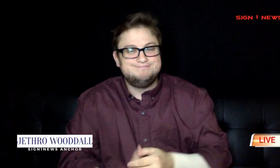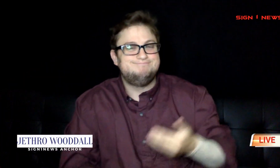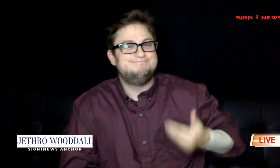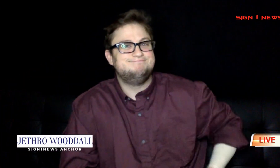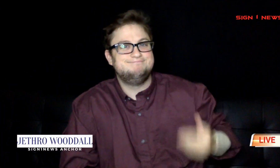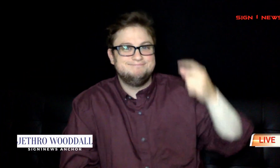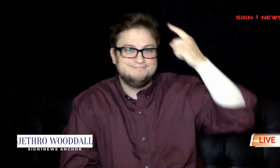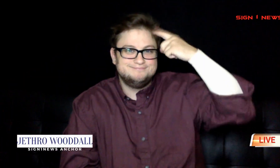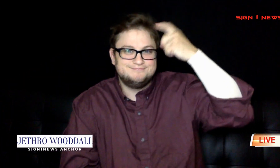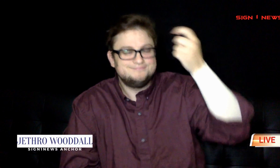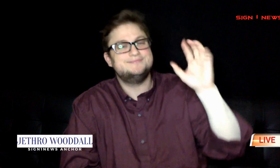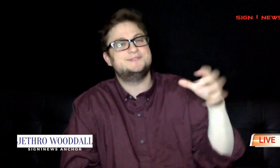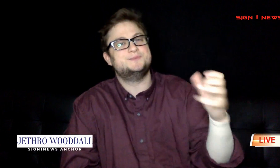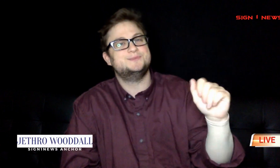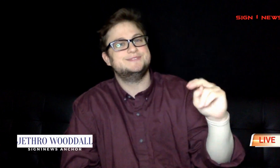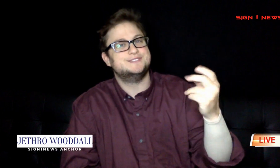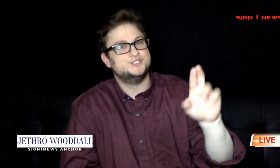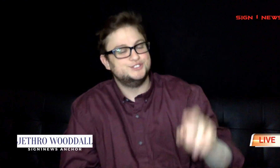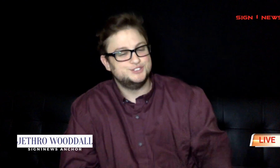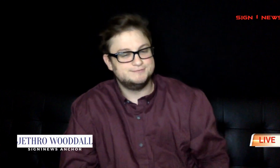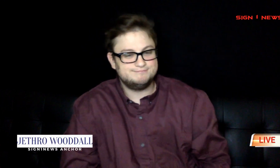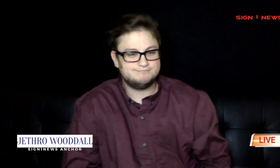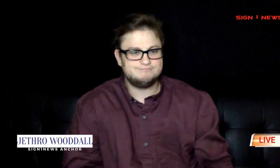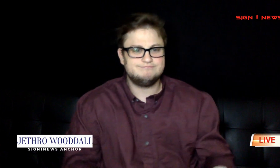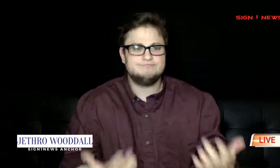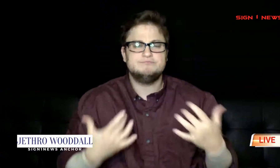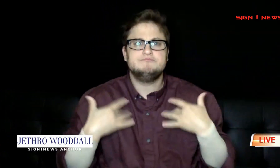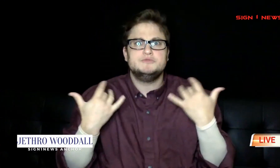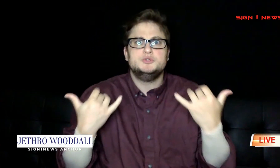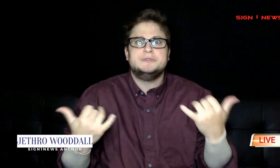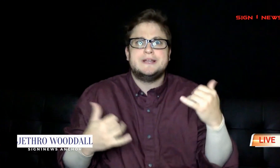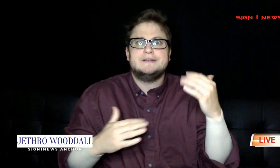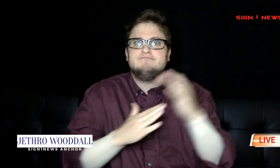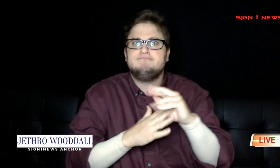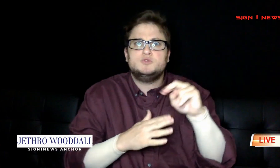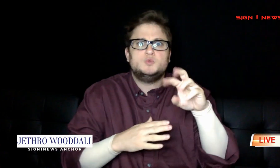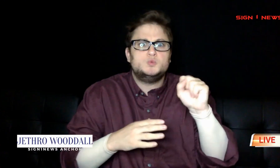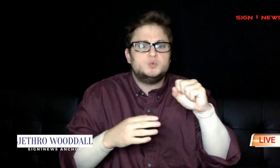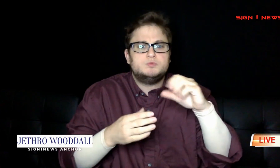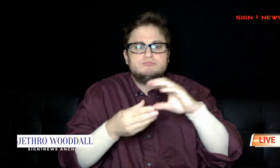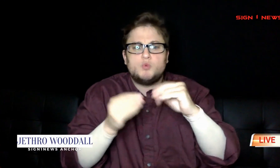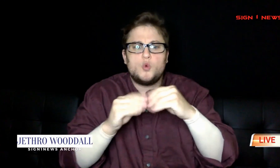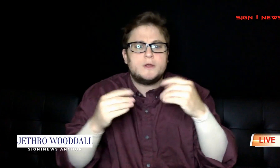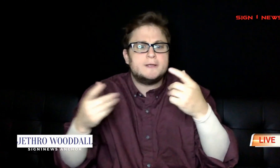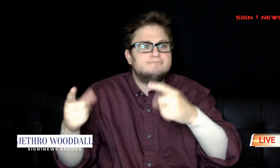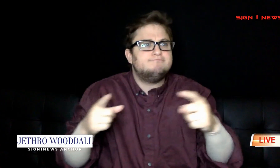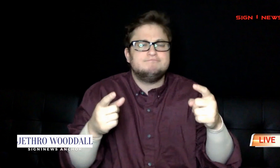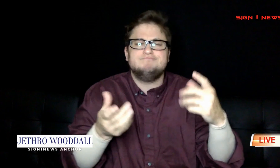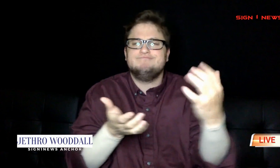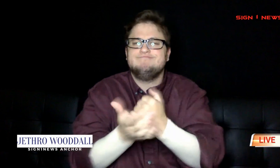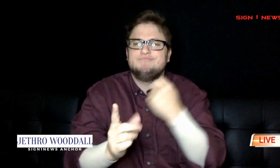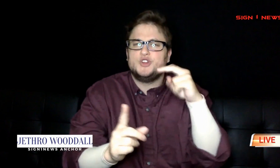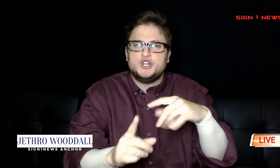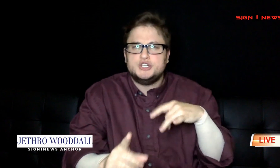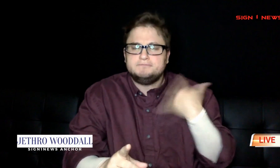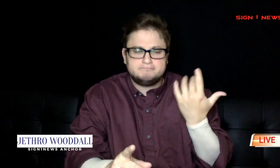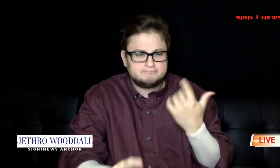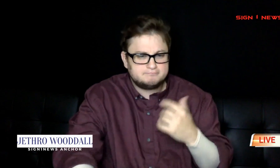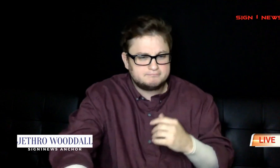Hello everyone, I'm Sign One News anchor Jethra Woodall. Here's a quick look at the top trending stories making headlines